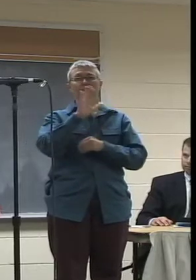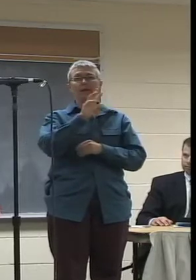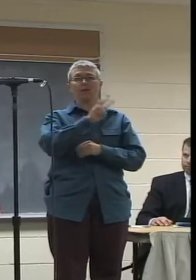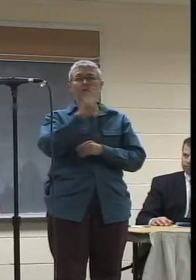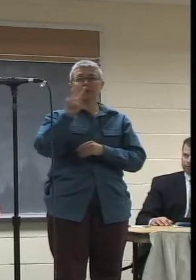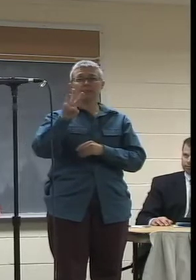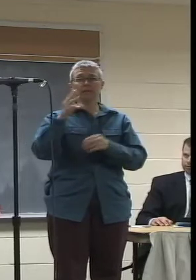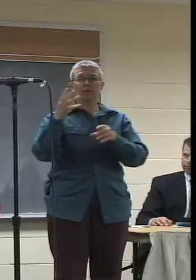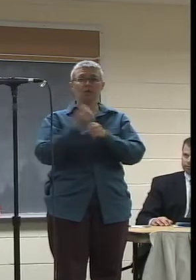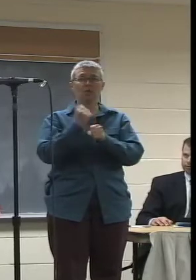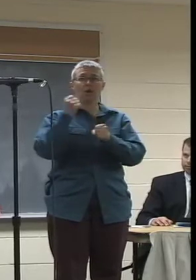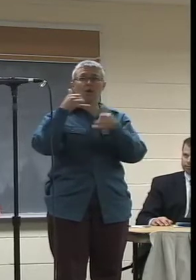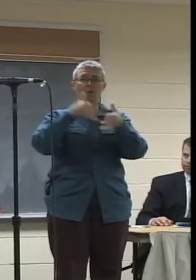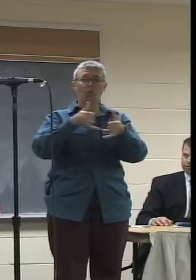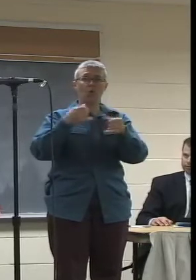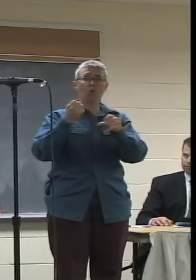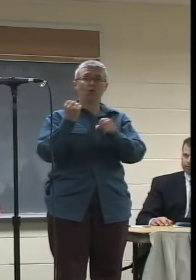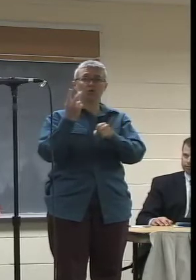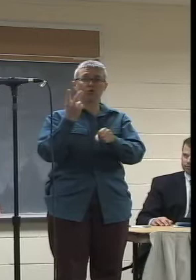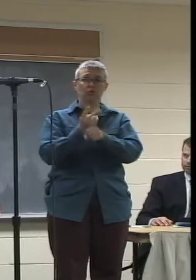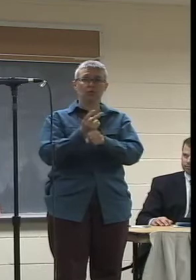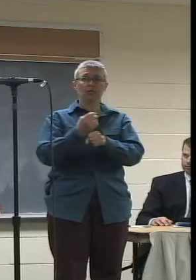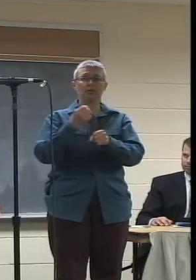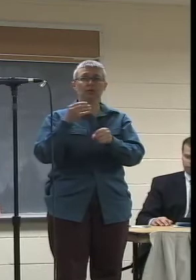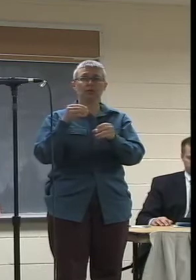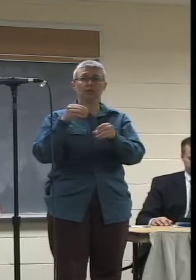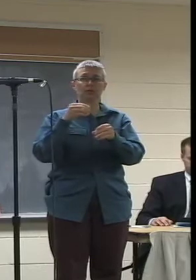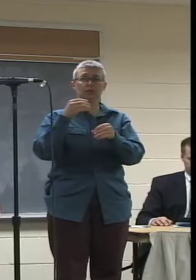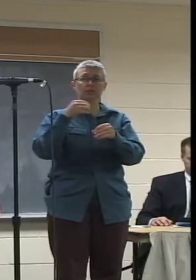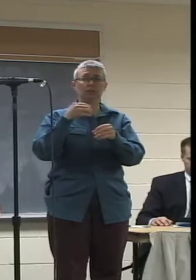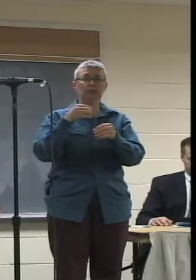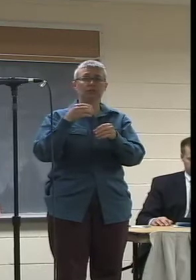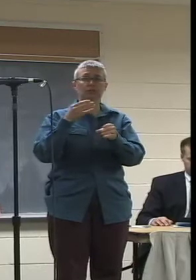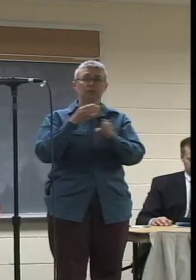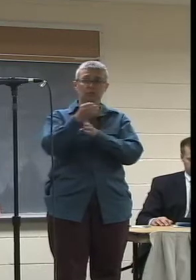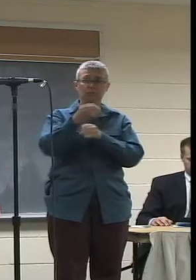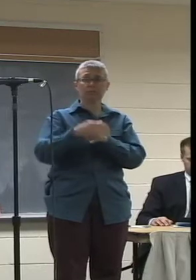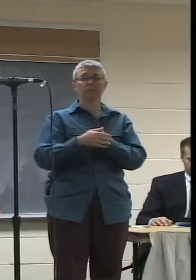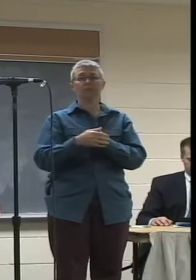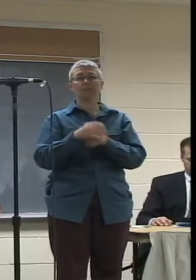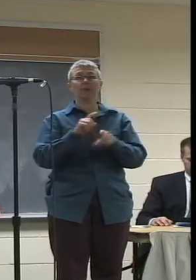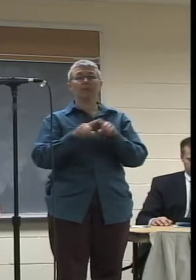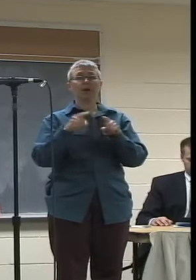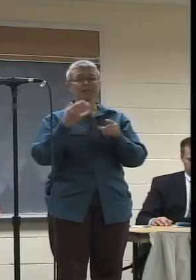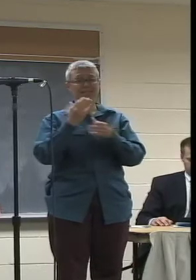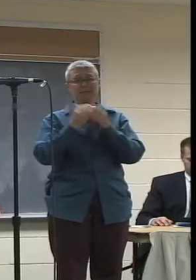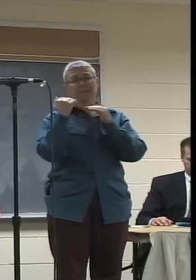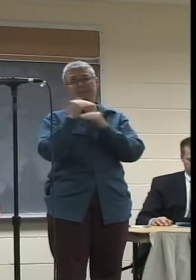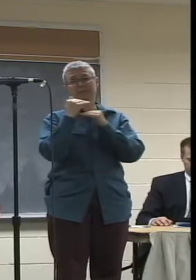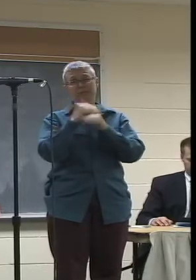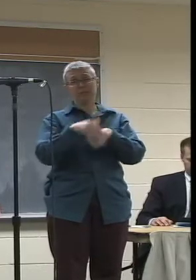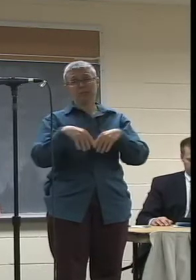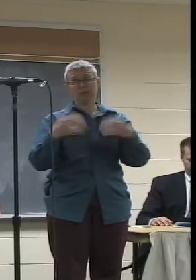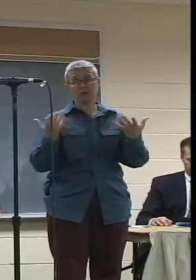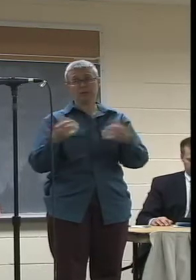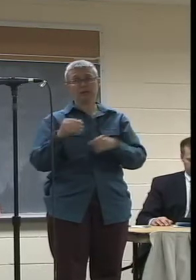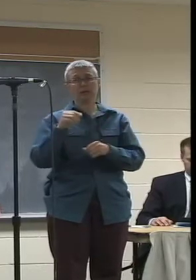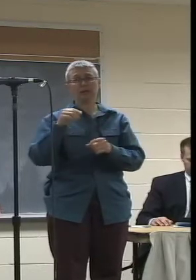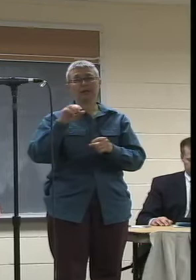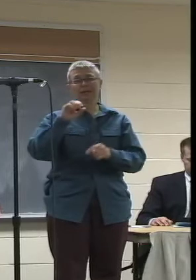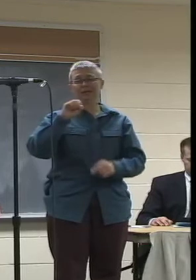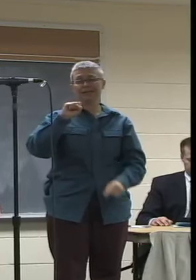years in a row. But the technical limitations that hold them back are that their signal